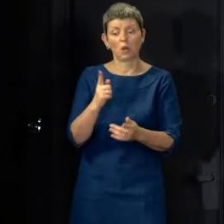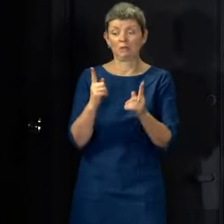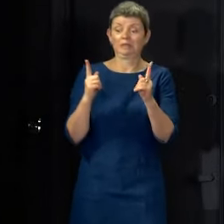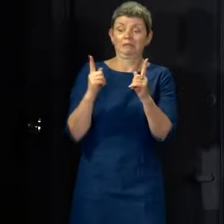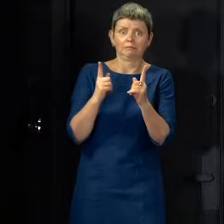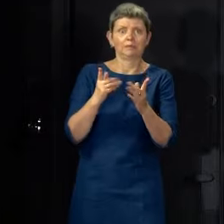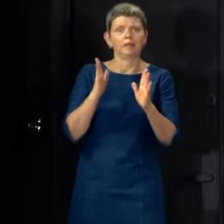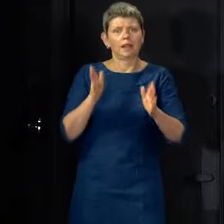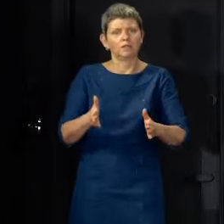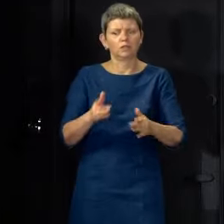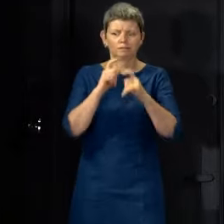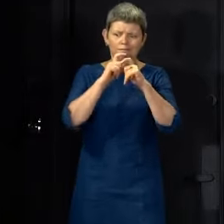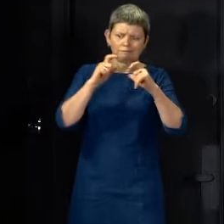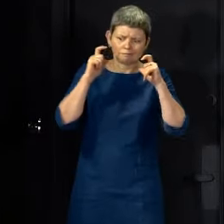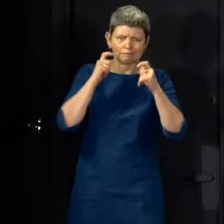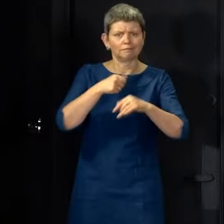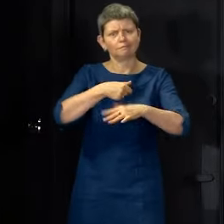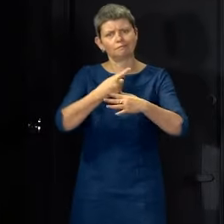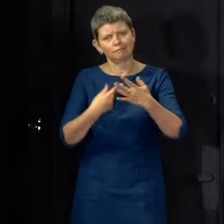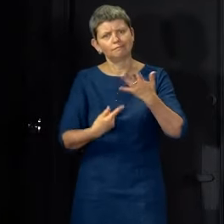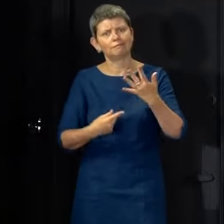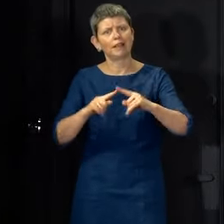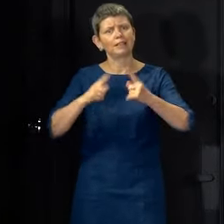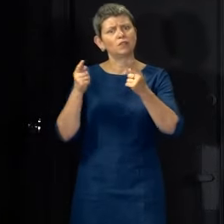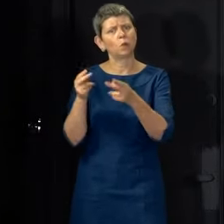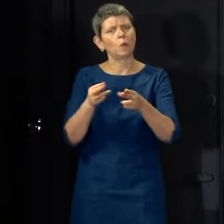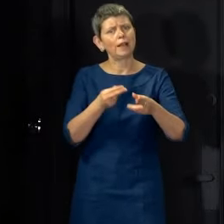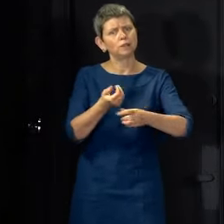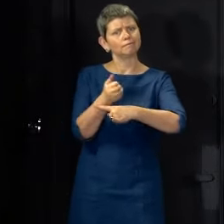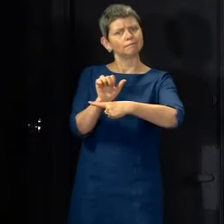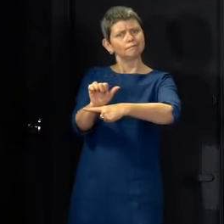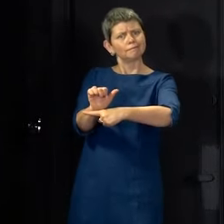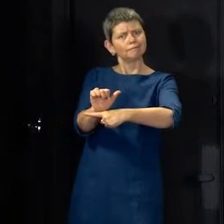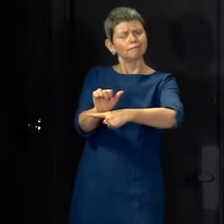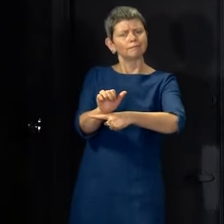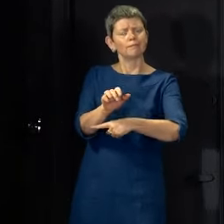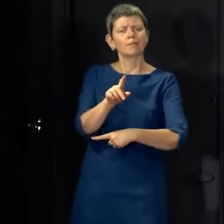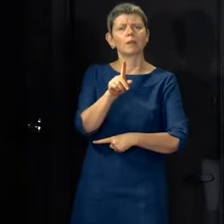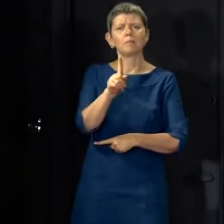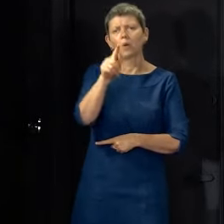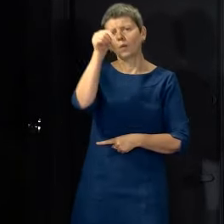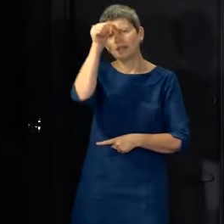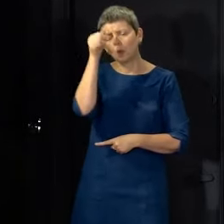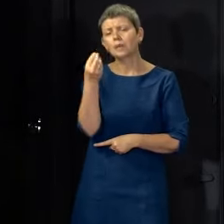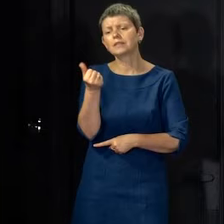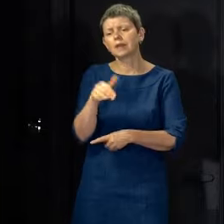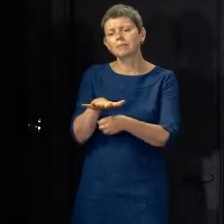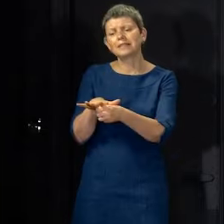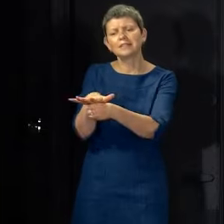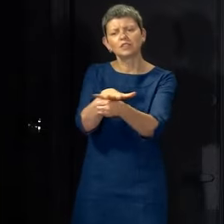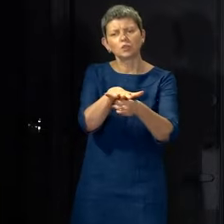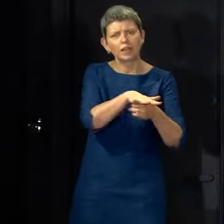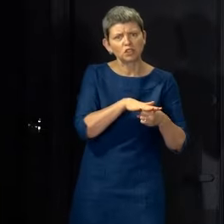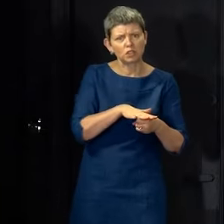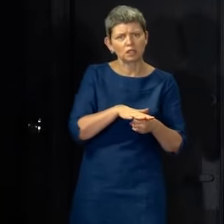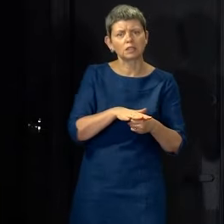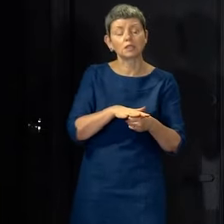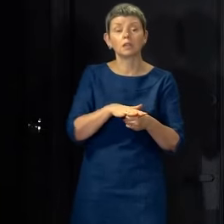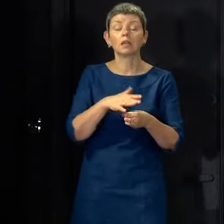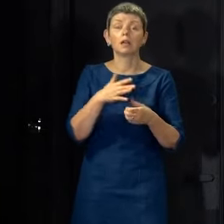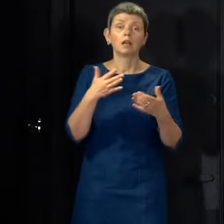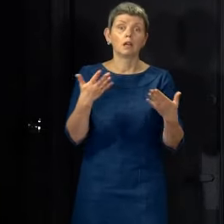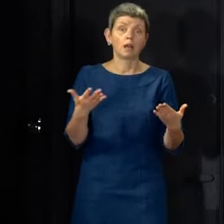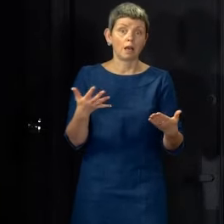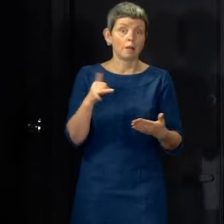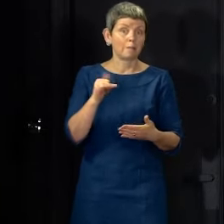necessary. So we've got to get these balances right. We also know that some of the settings where there may be the greatest economic